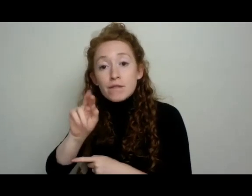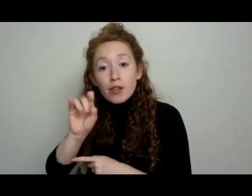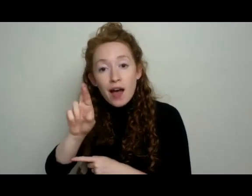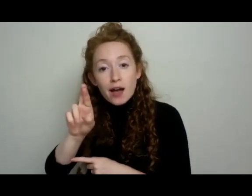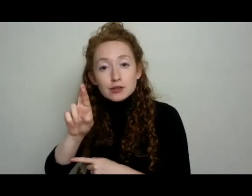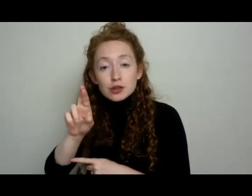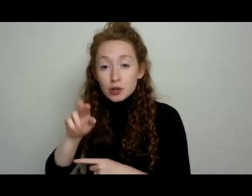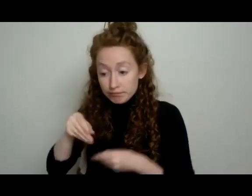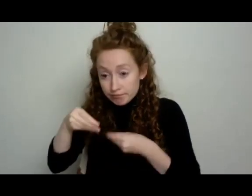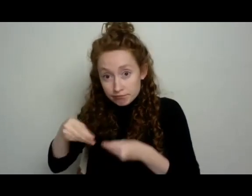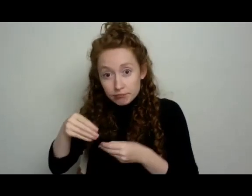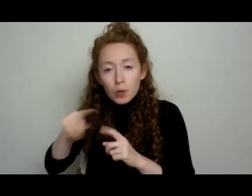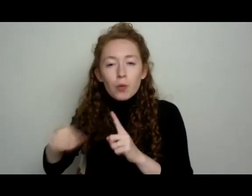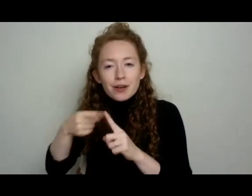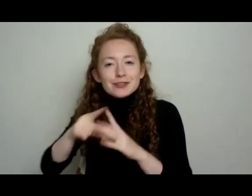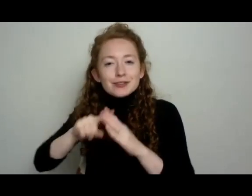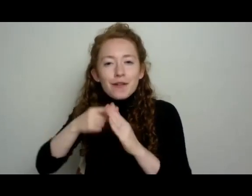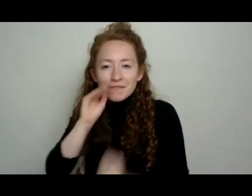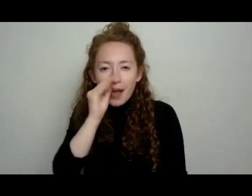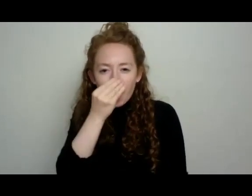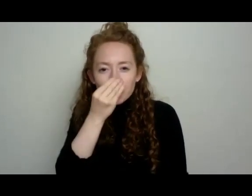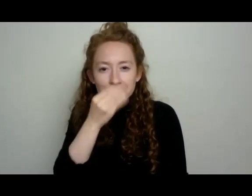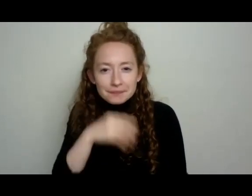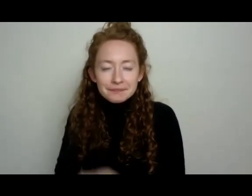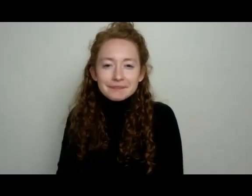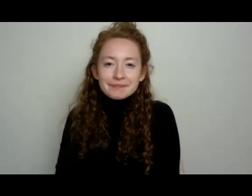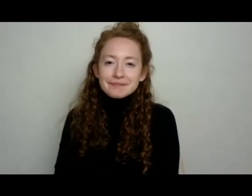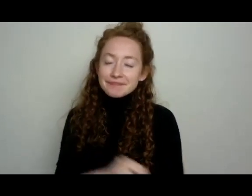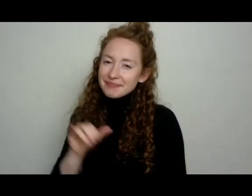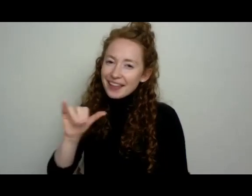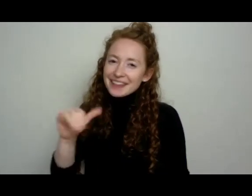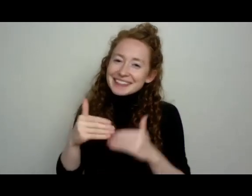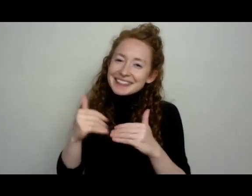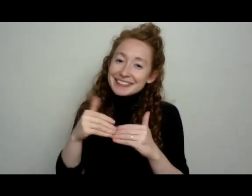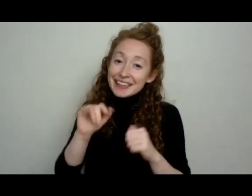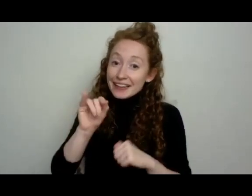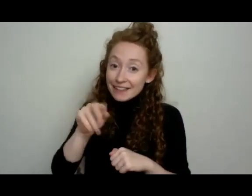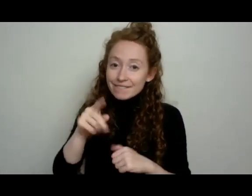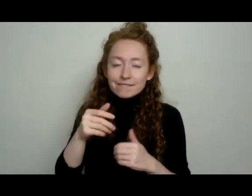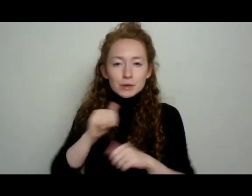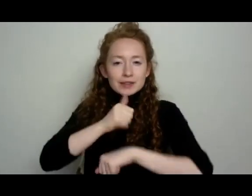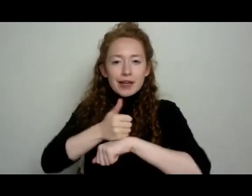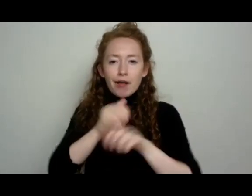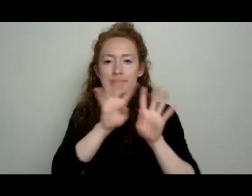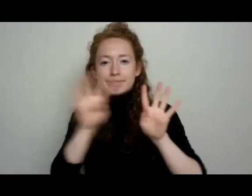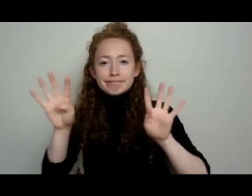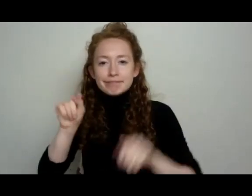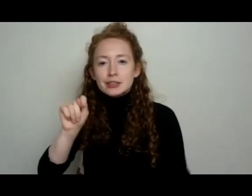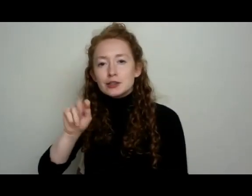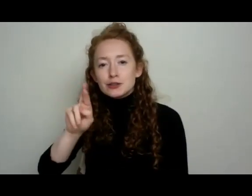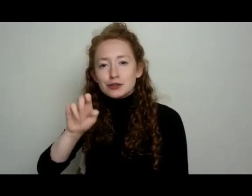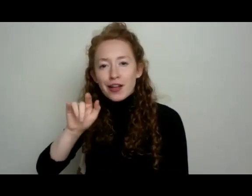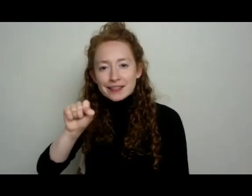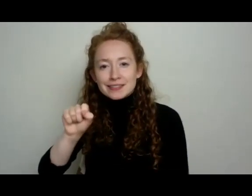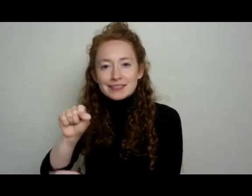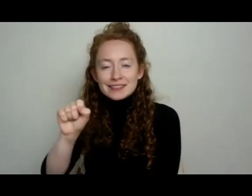is a little tip as well, but that's honestly easiest to do if you're again, trellising your cucumbers, because as they